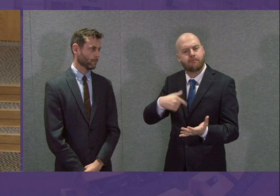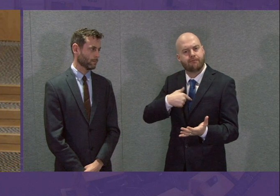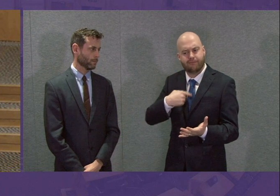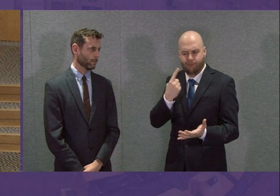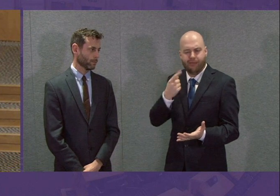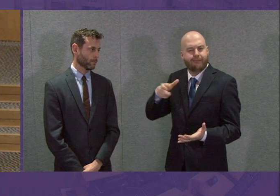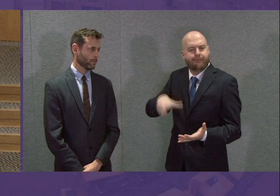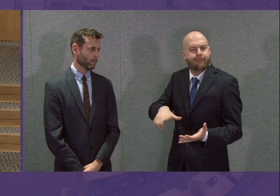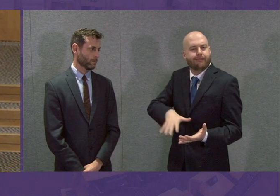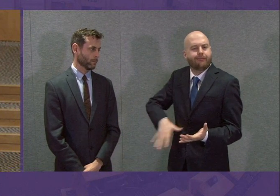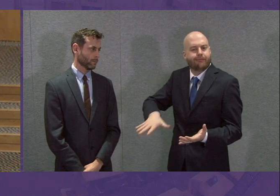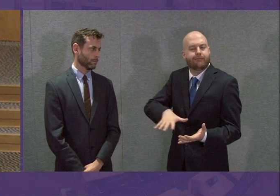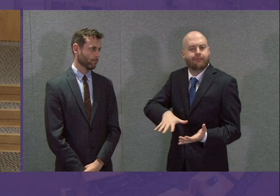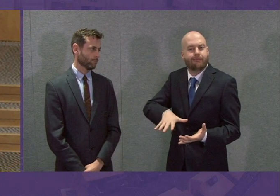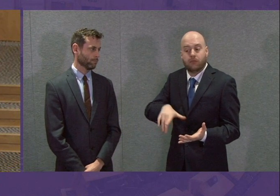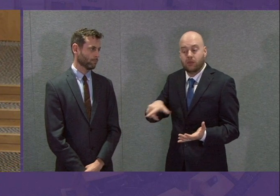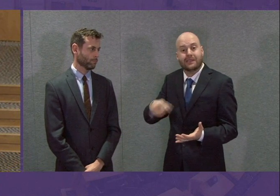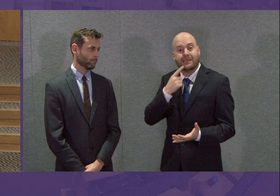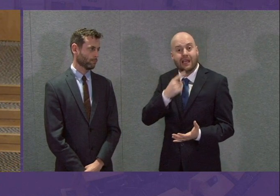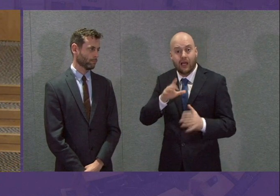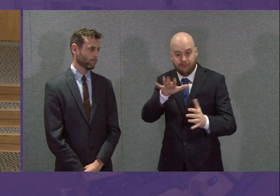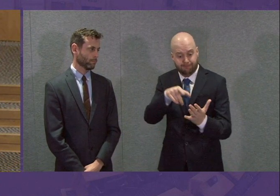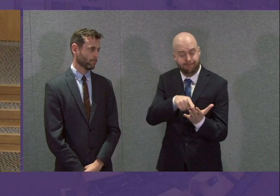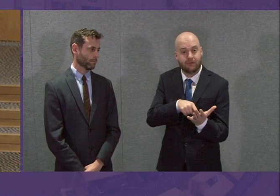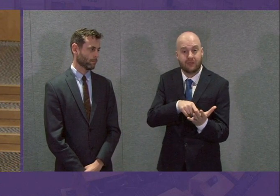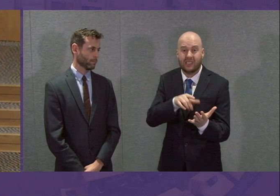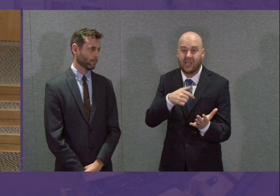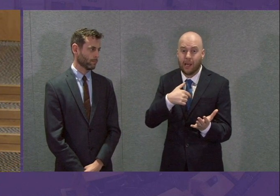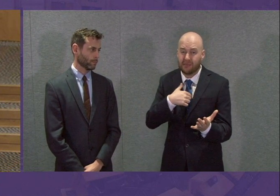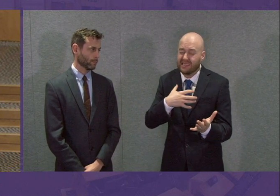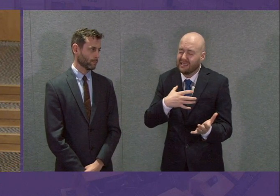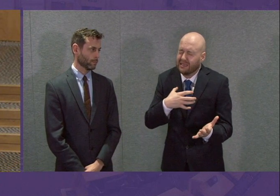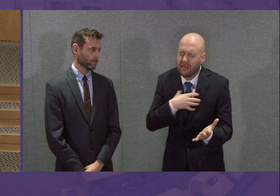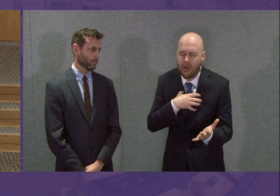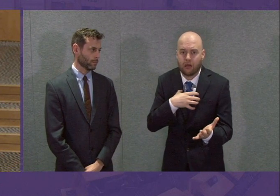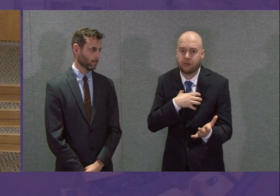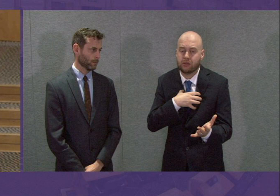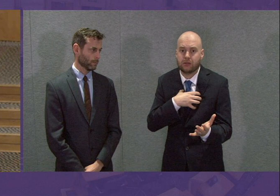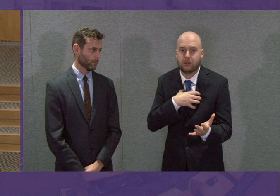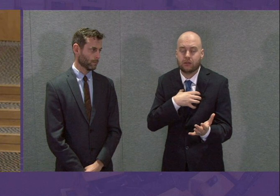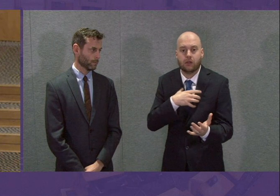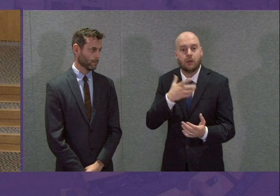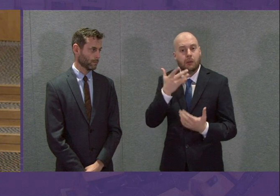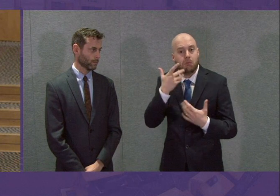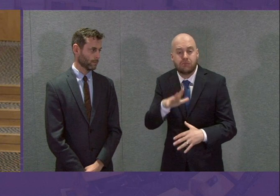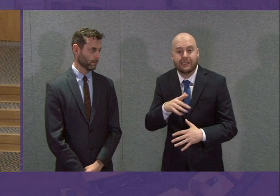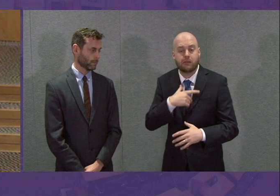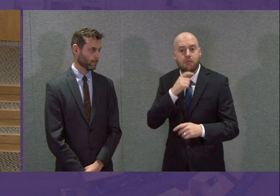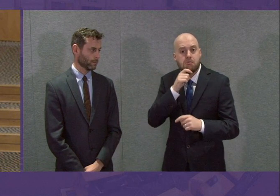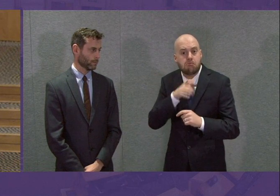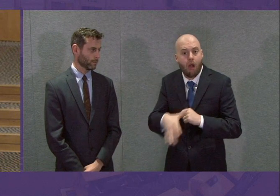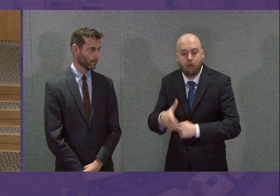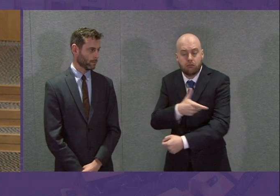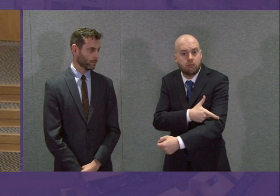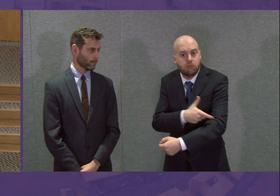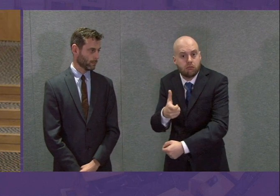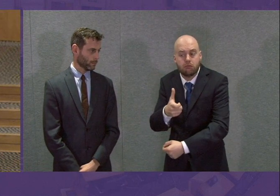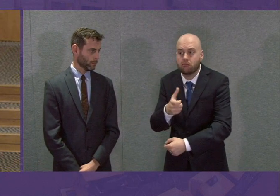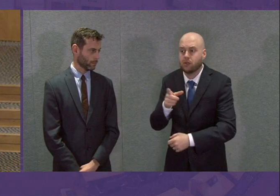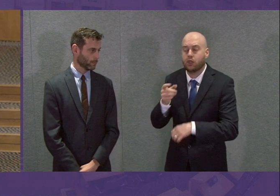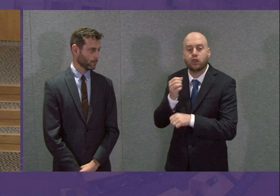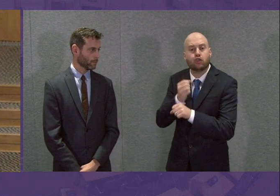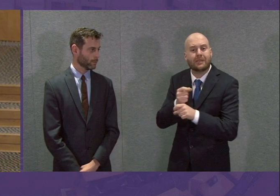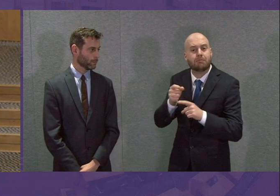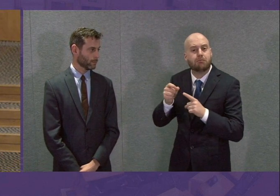says, right now I am scared to death. After blood tests and a scan by my GP, my GP has